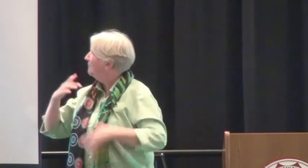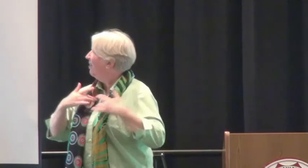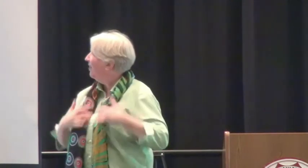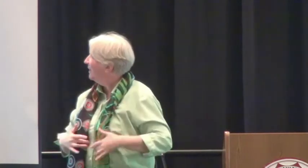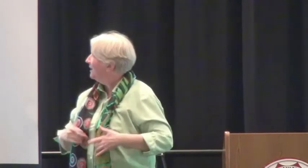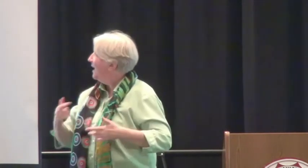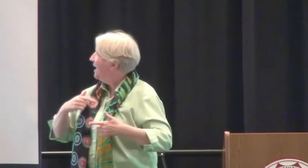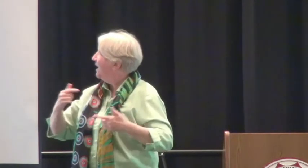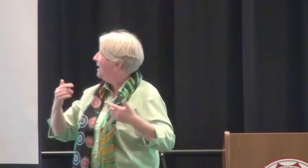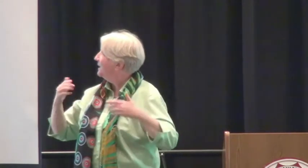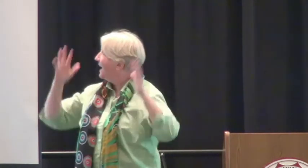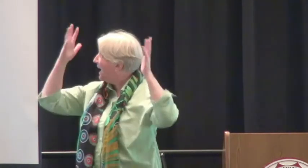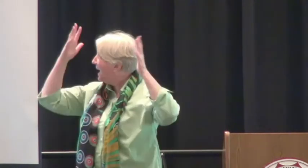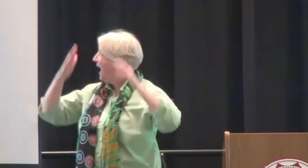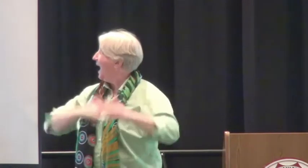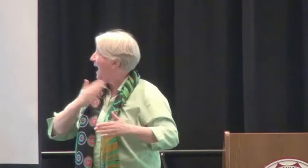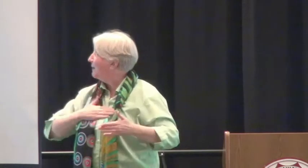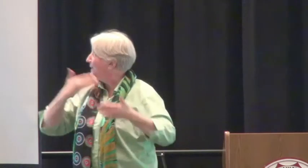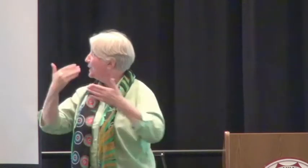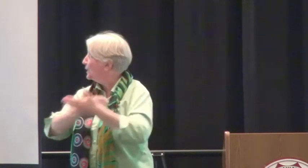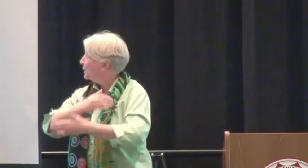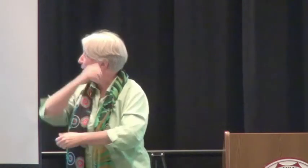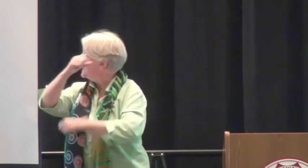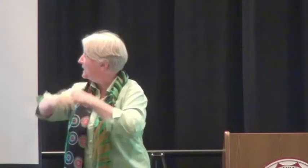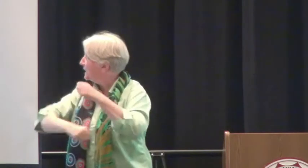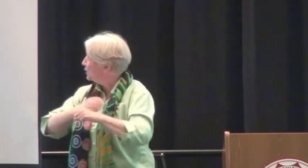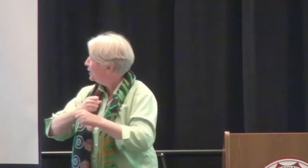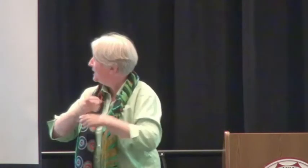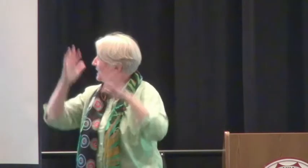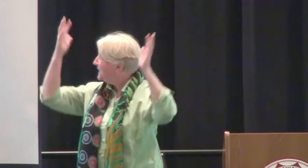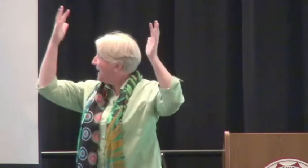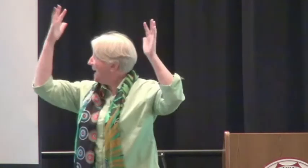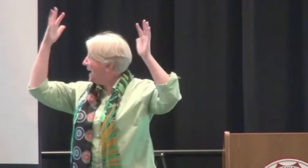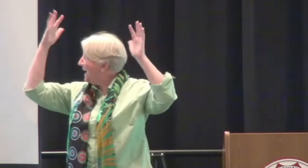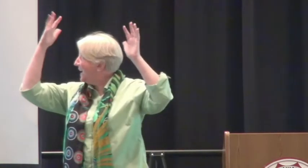So she says it's time to go home. I'm sad. Happy New Year, everybody.